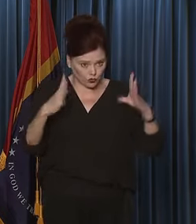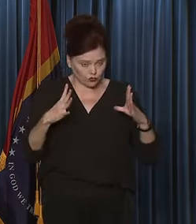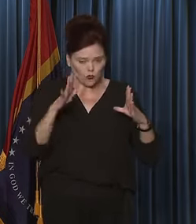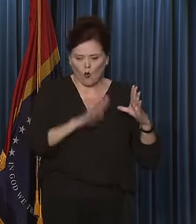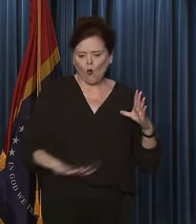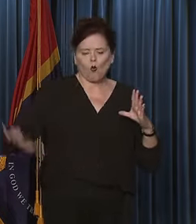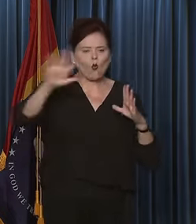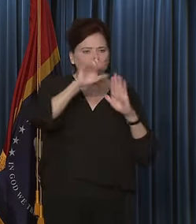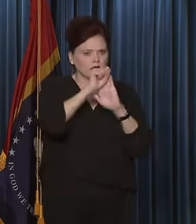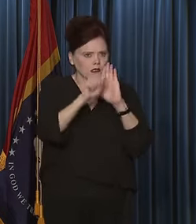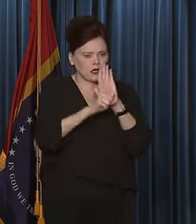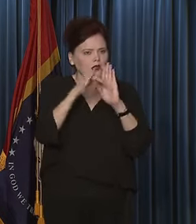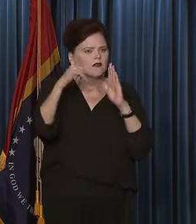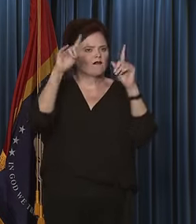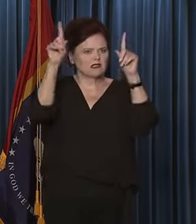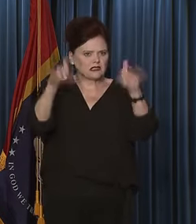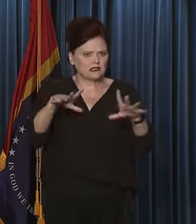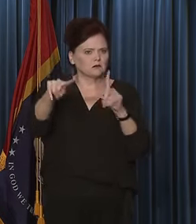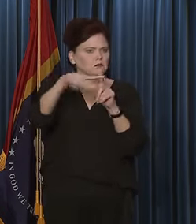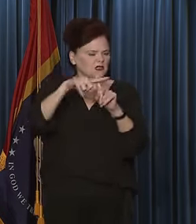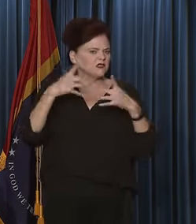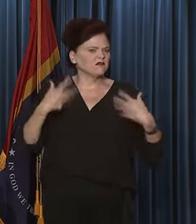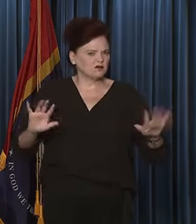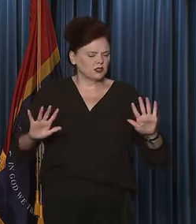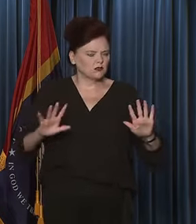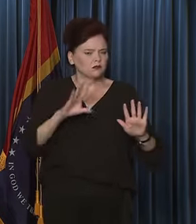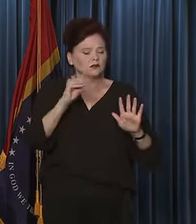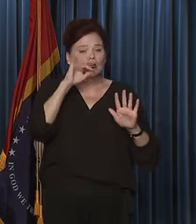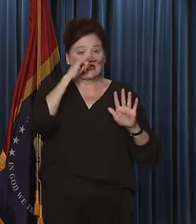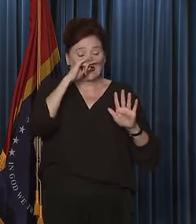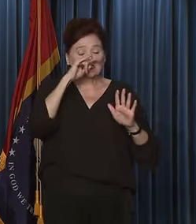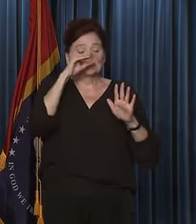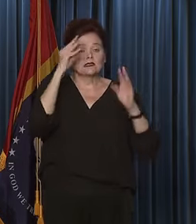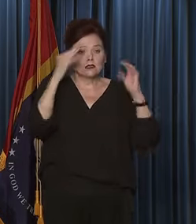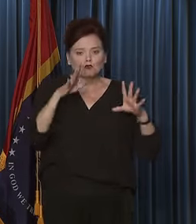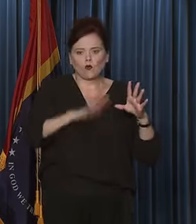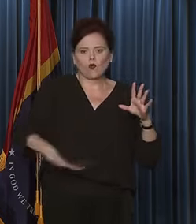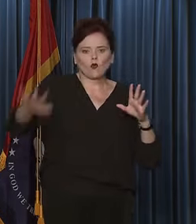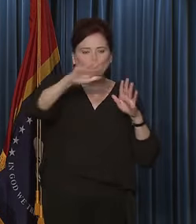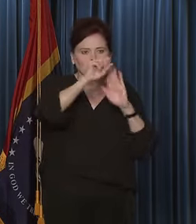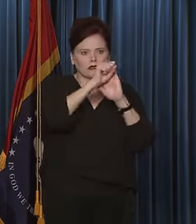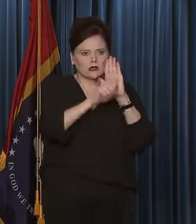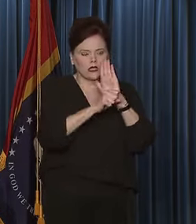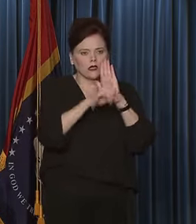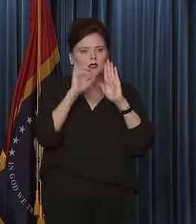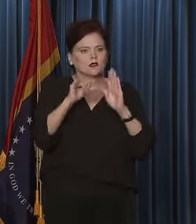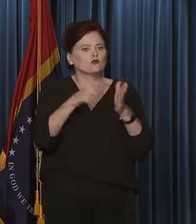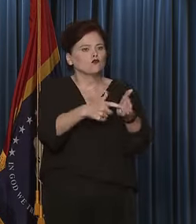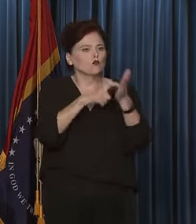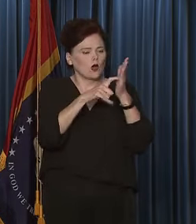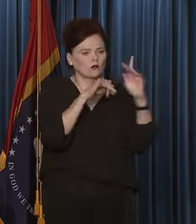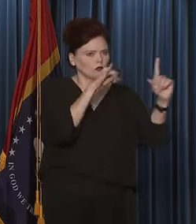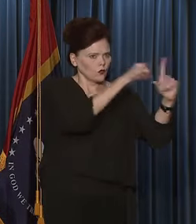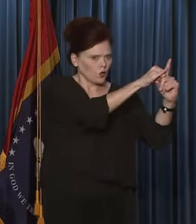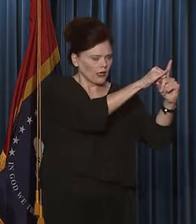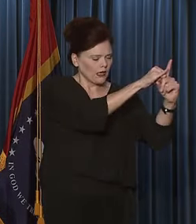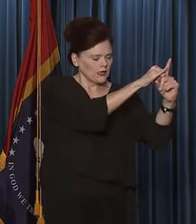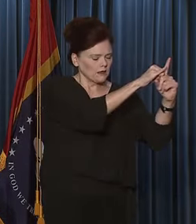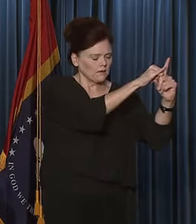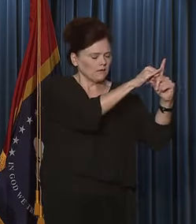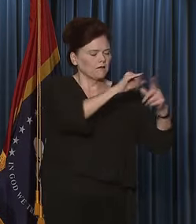throughout the state that have tested positive. We have kids and teachers throughout the state that have been required to quarantine,